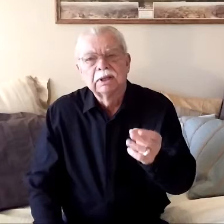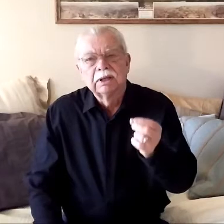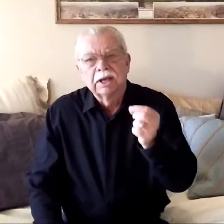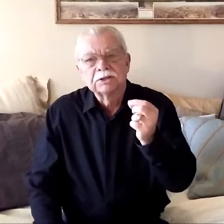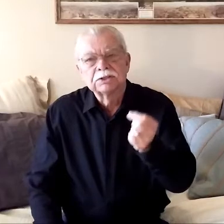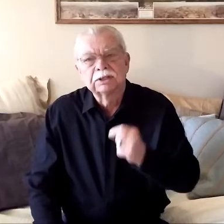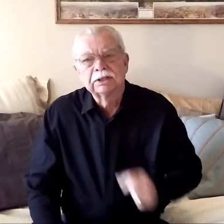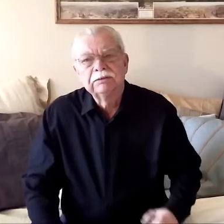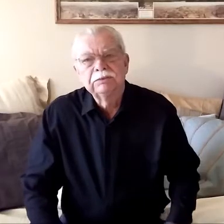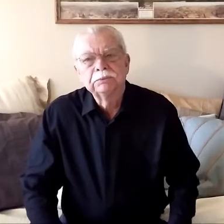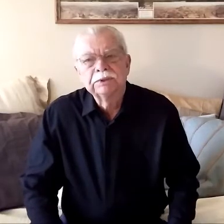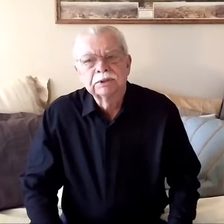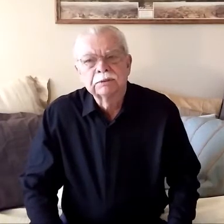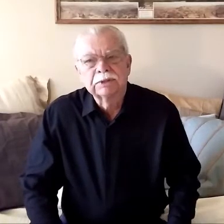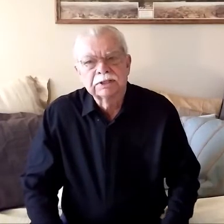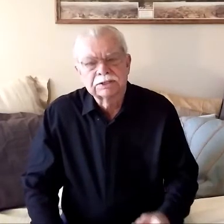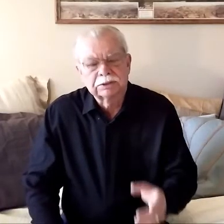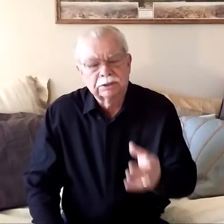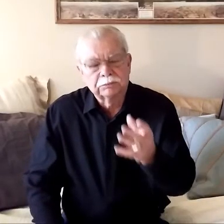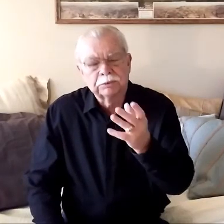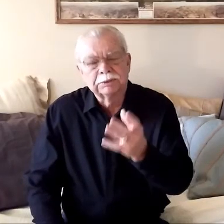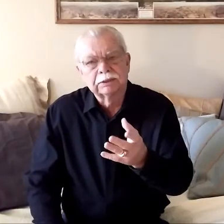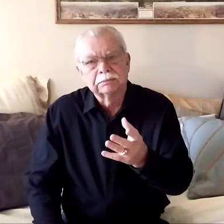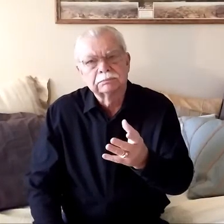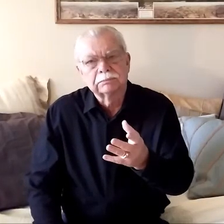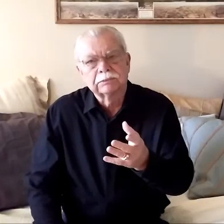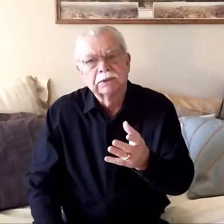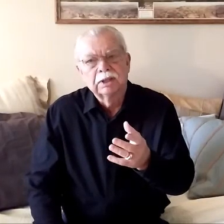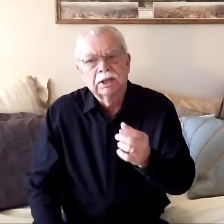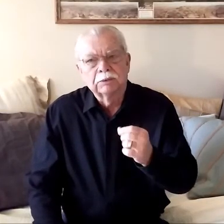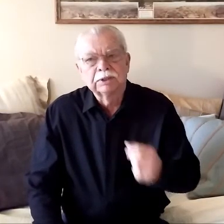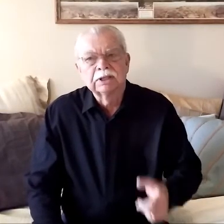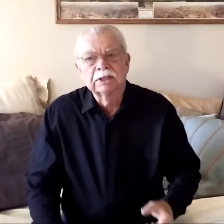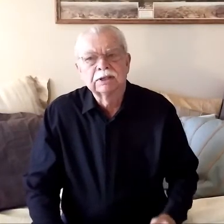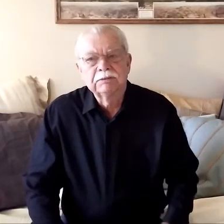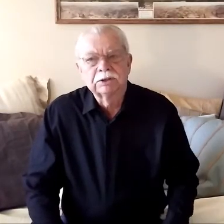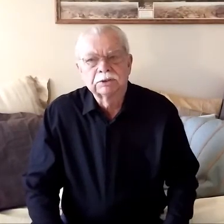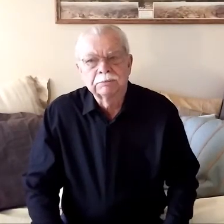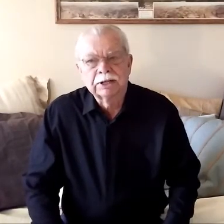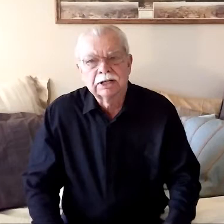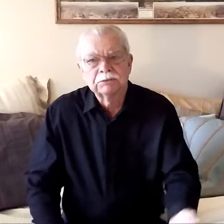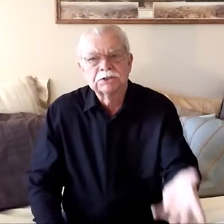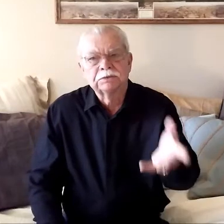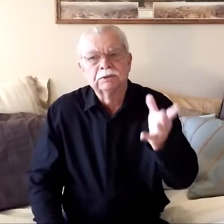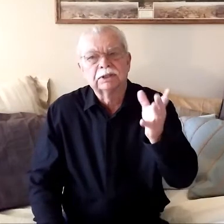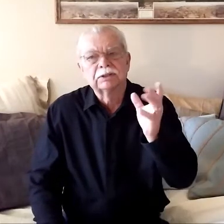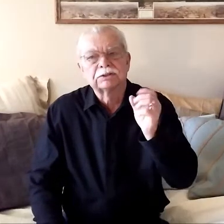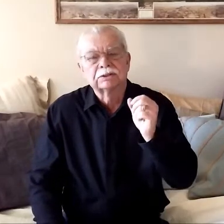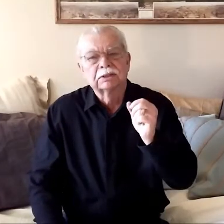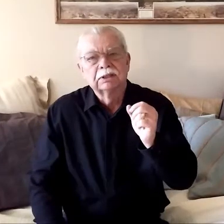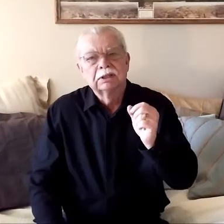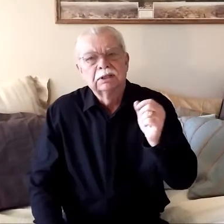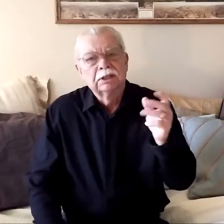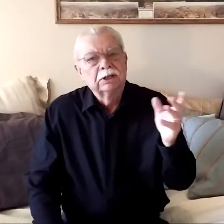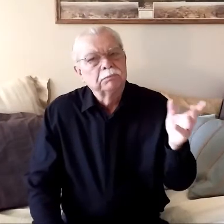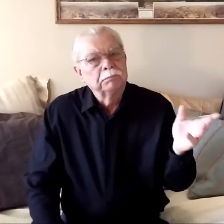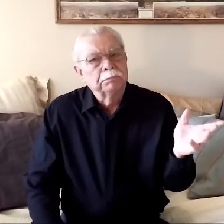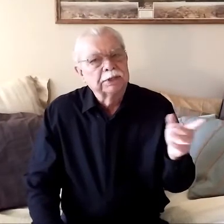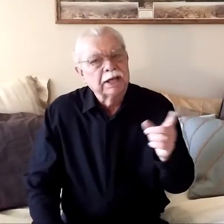and she lived with him a desolate woman and when king david heard about it he was furious but